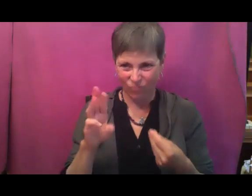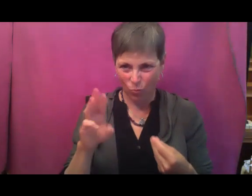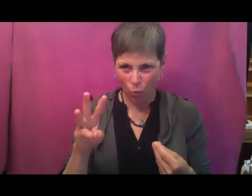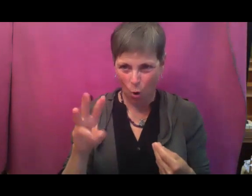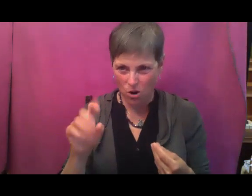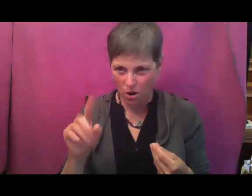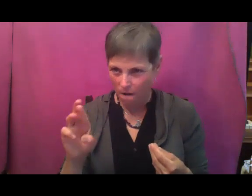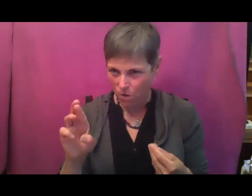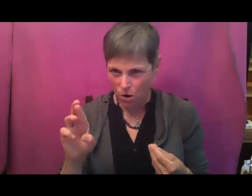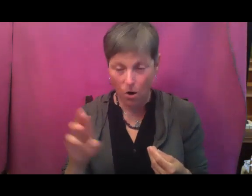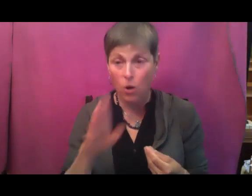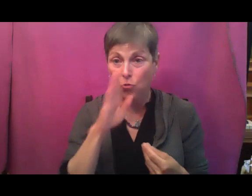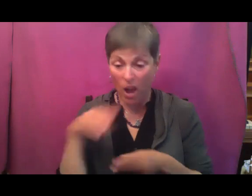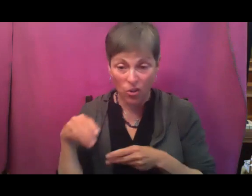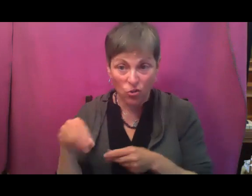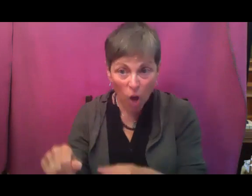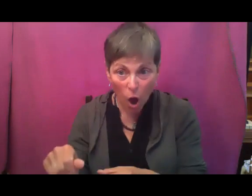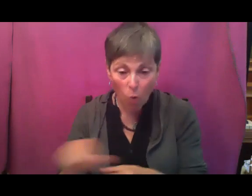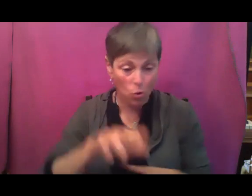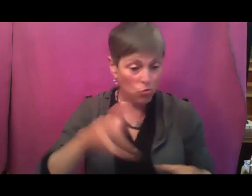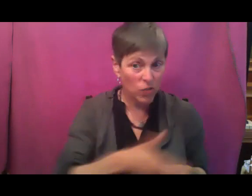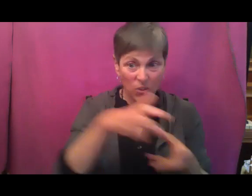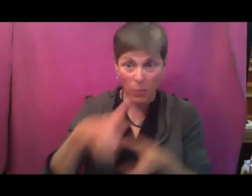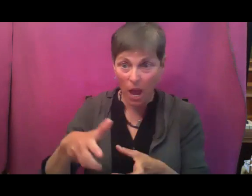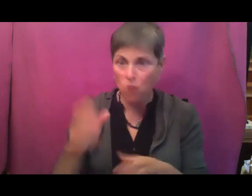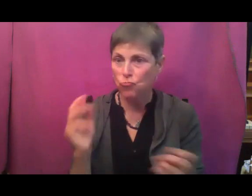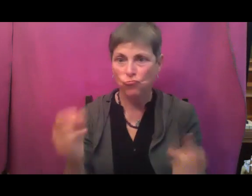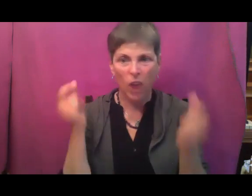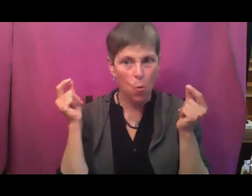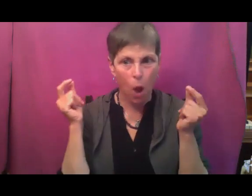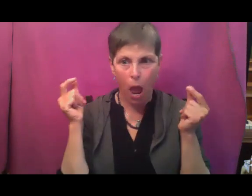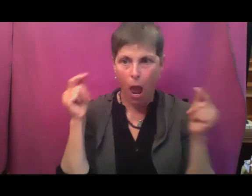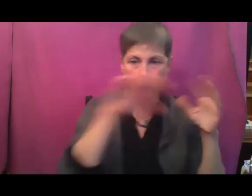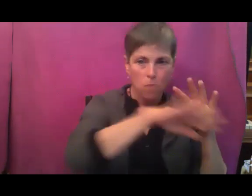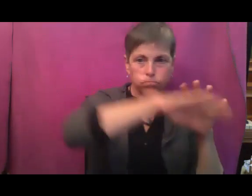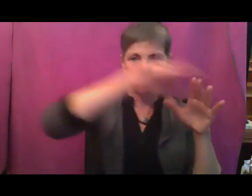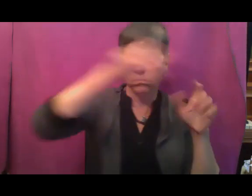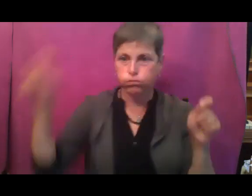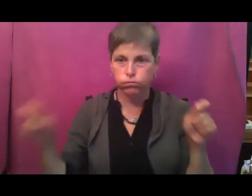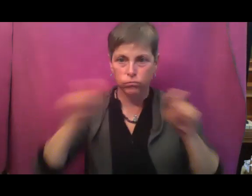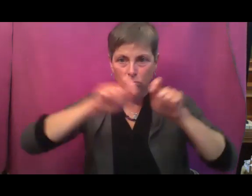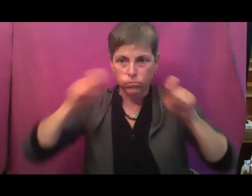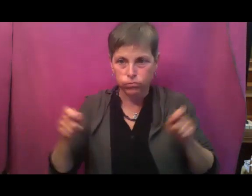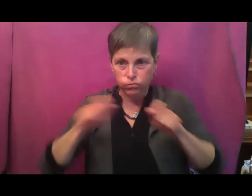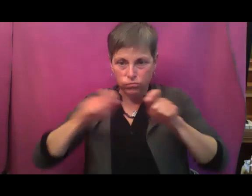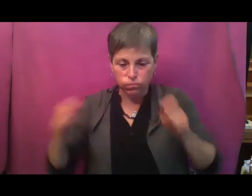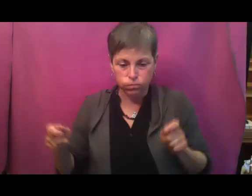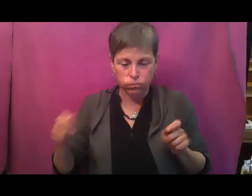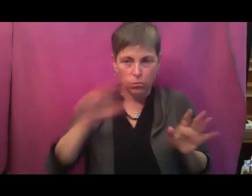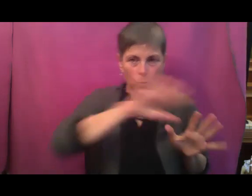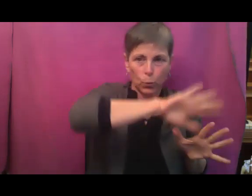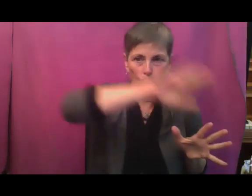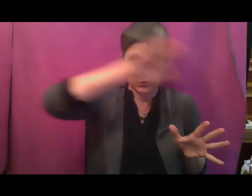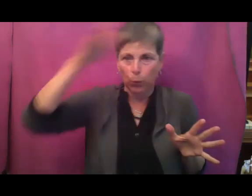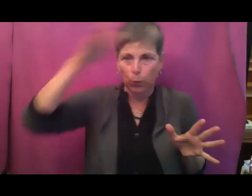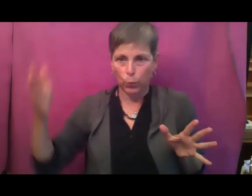you're transplanting, just put those hoops over, put those and put the row cover over. And you want to make sure that it's row cover without